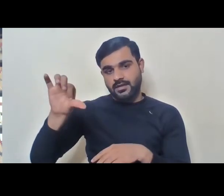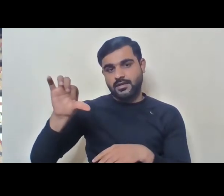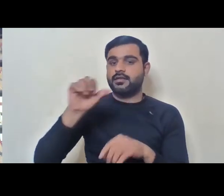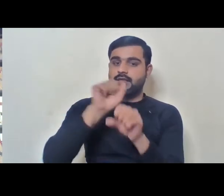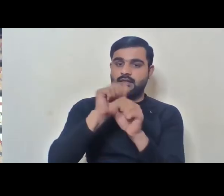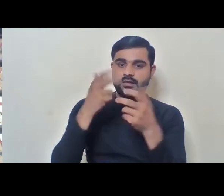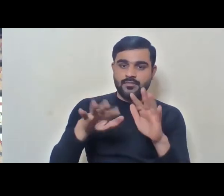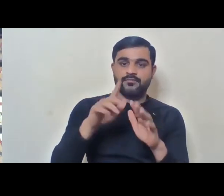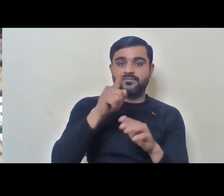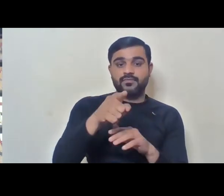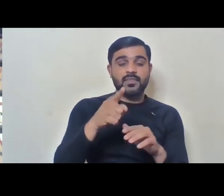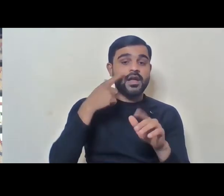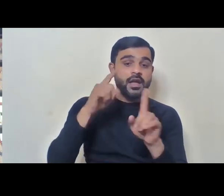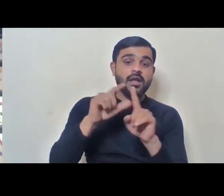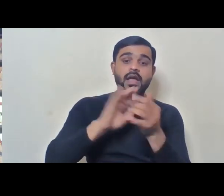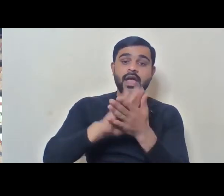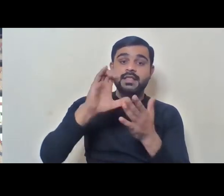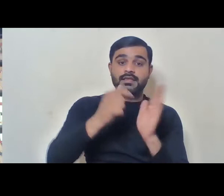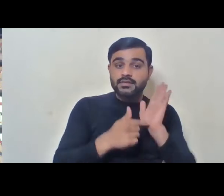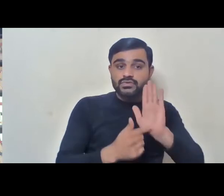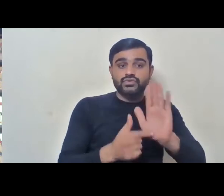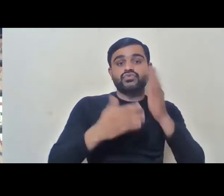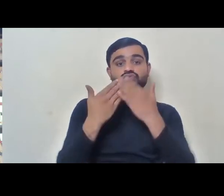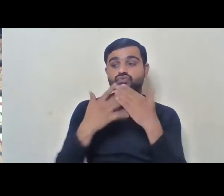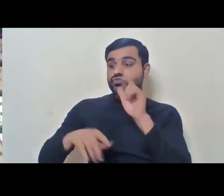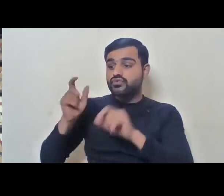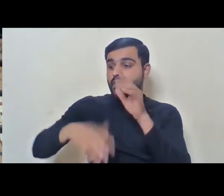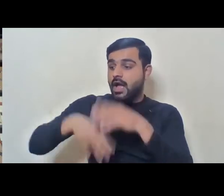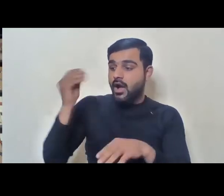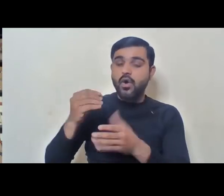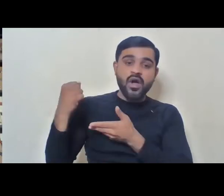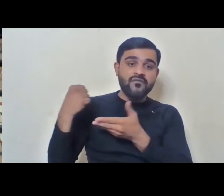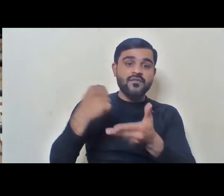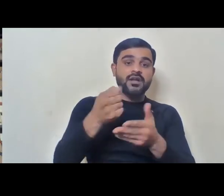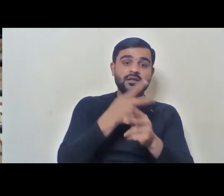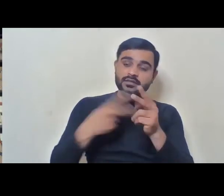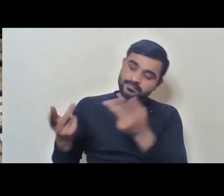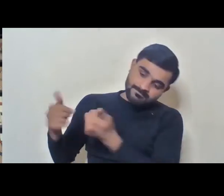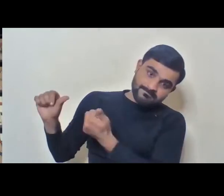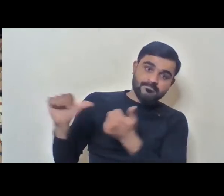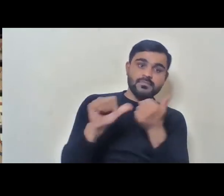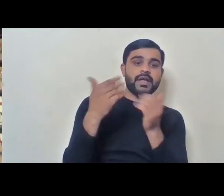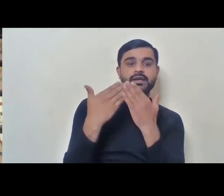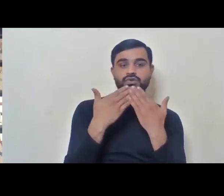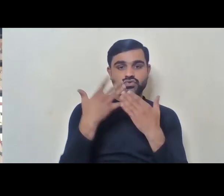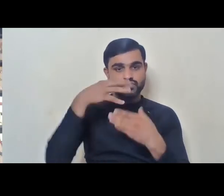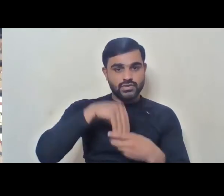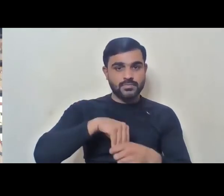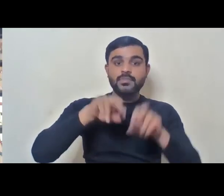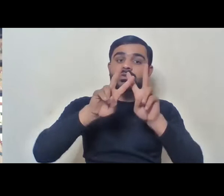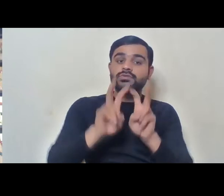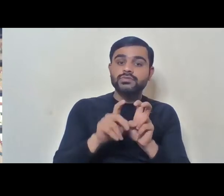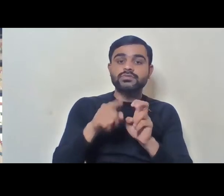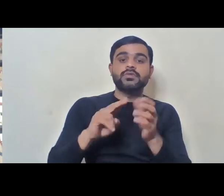Her litigation before the High Court on addressing out of school children and finding remedies to bring them back to the school, the case on